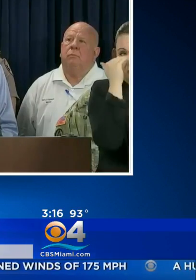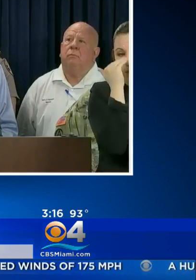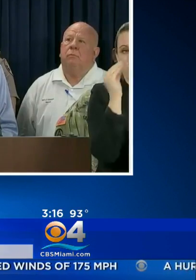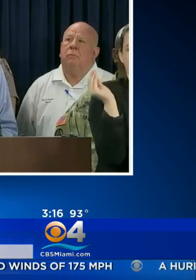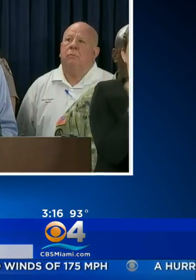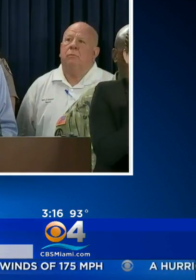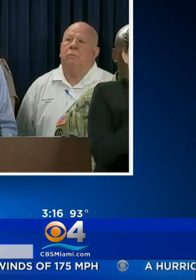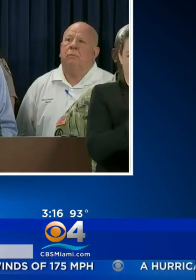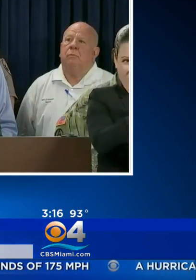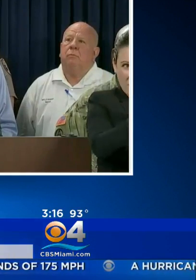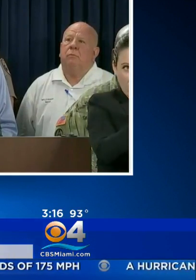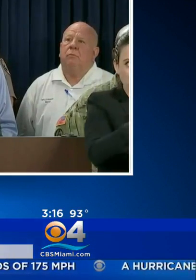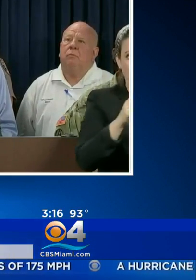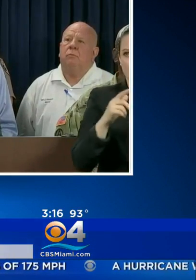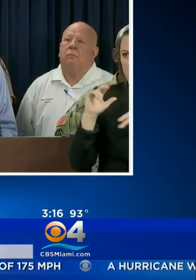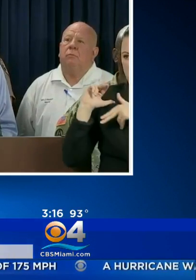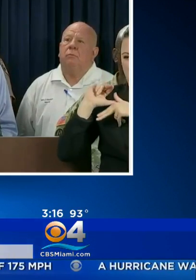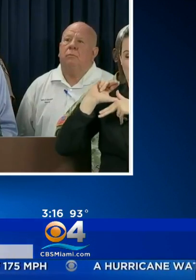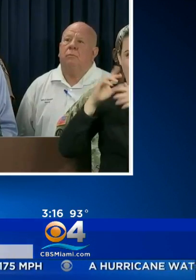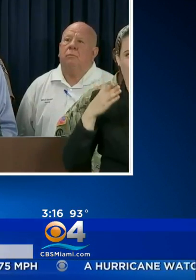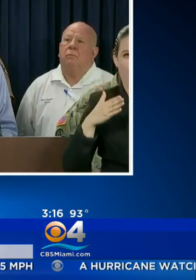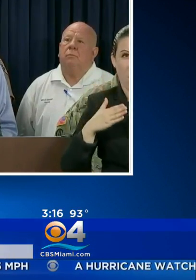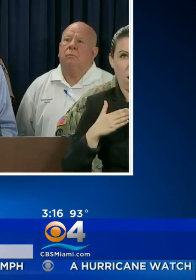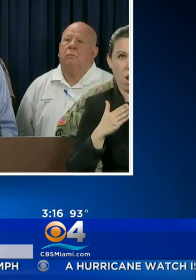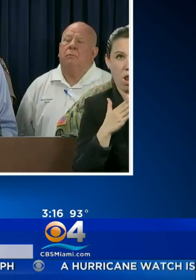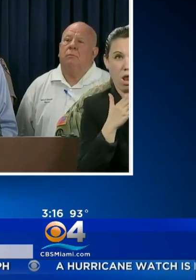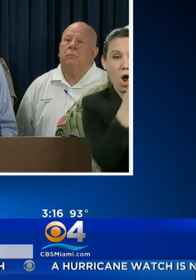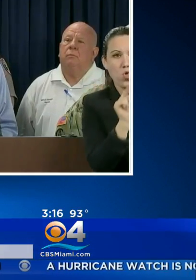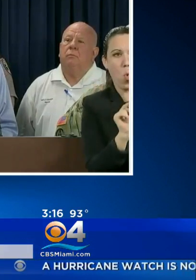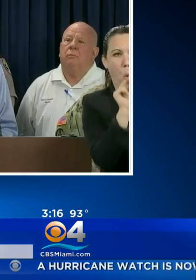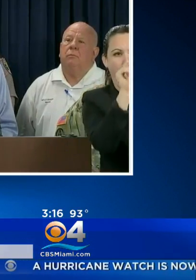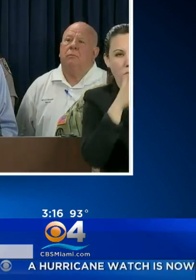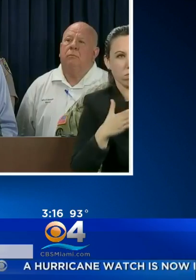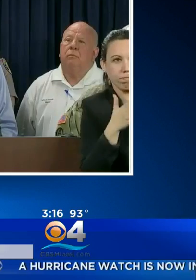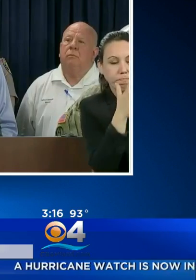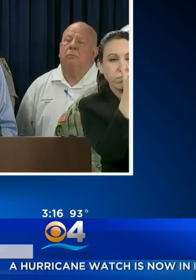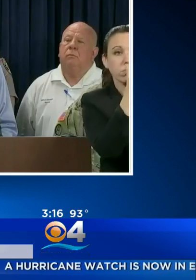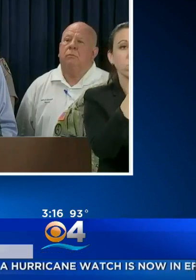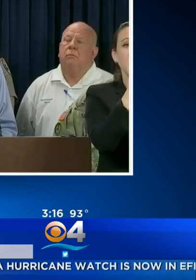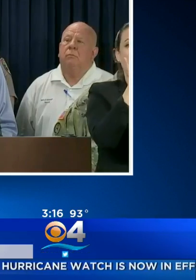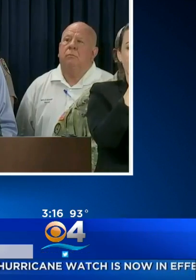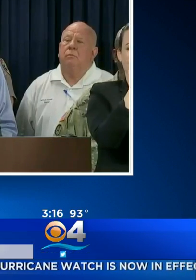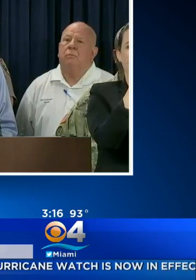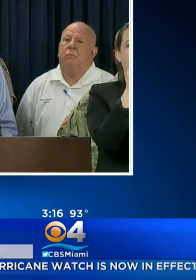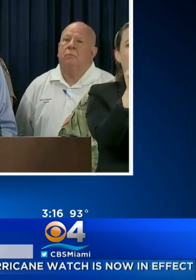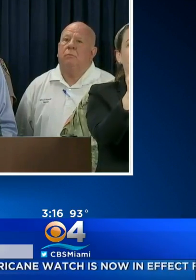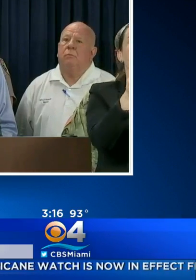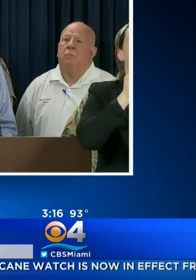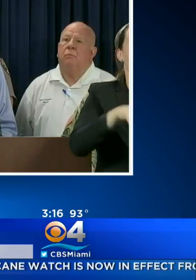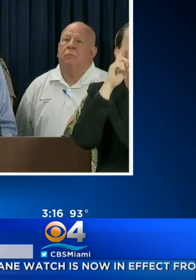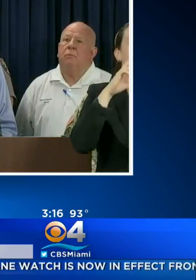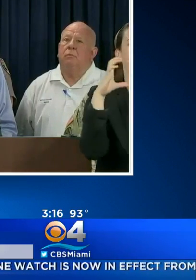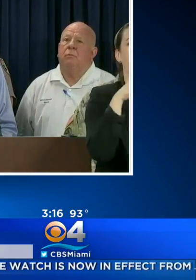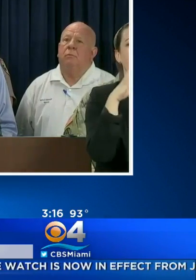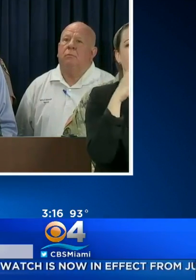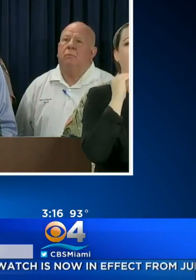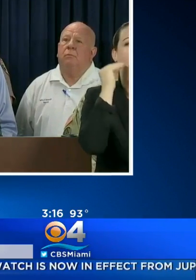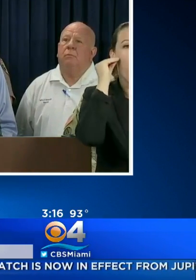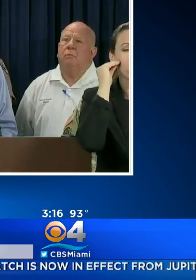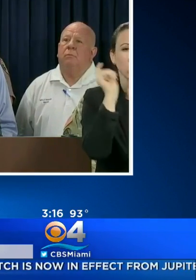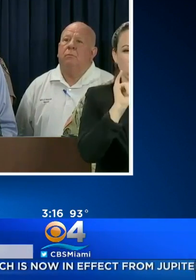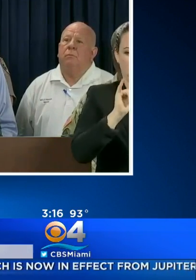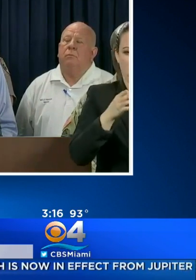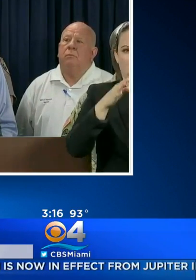ADDITIONAL EVACUATIONS AS THE STORM CONTINUES NORTH THROUGH OUR STATE. IN BROWER COUNTY THERE ARE VOLUNTARY EVACUATIONS ORDERED FOR MOBILE HOMES AND LOW-LINE AREAS